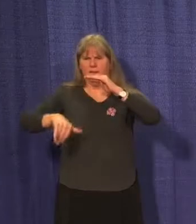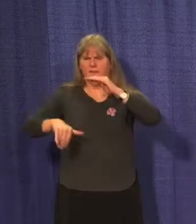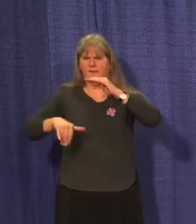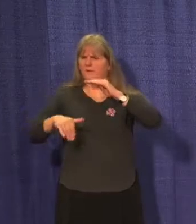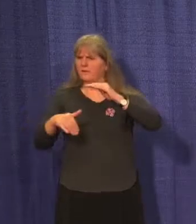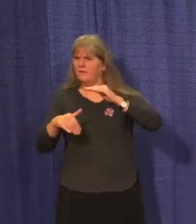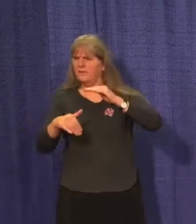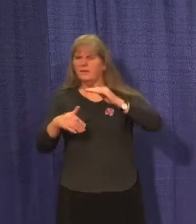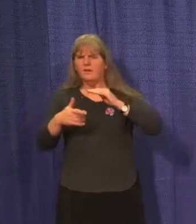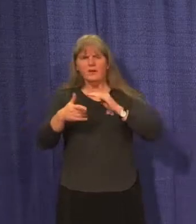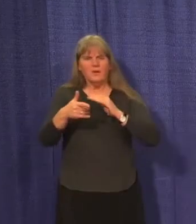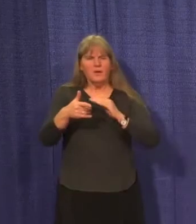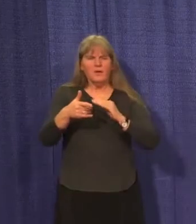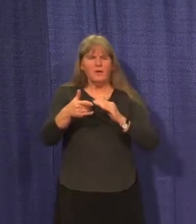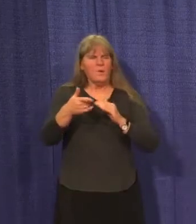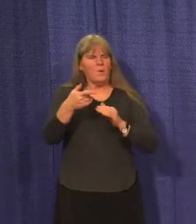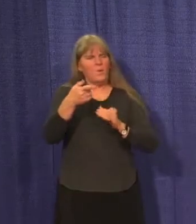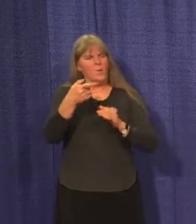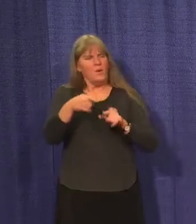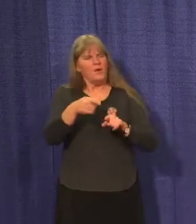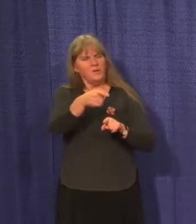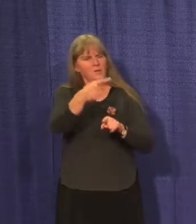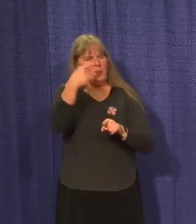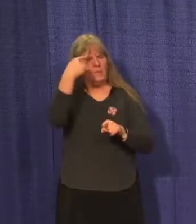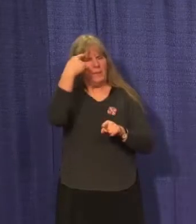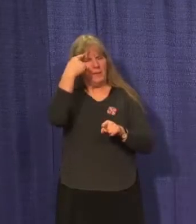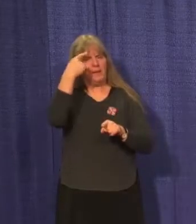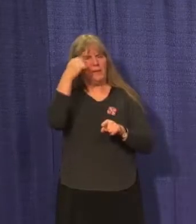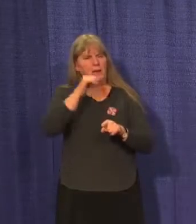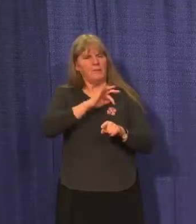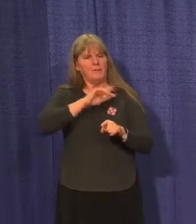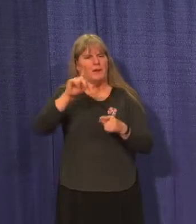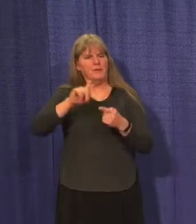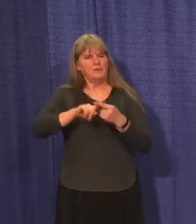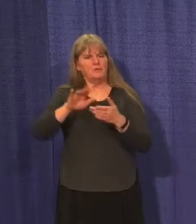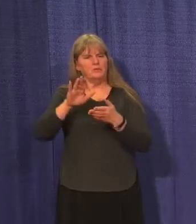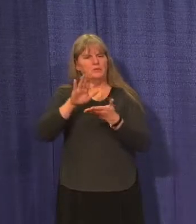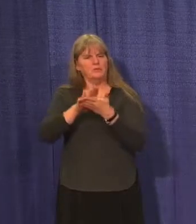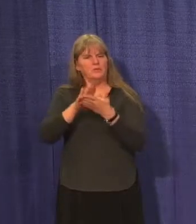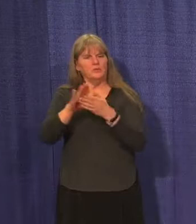long before we can contemplate going back to school full-time?